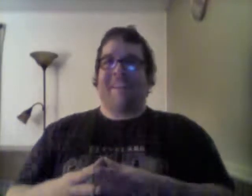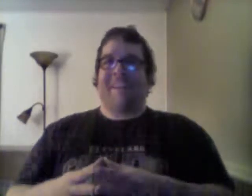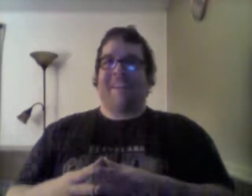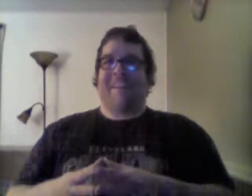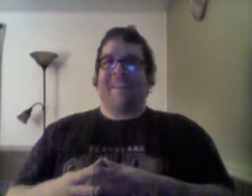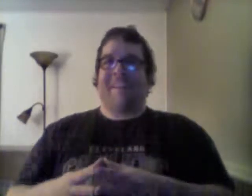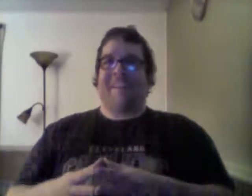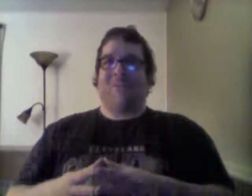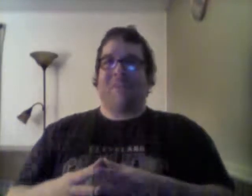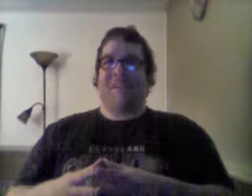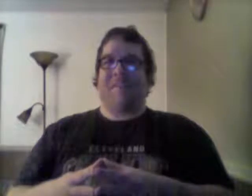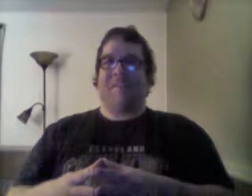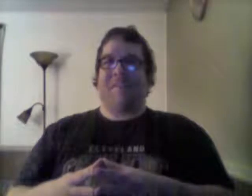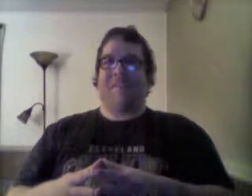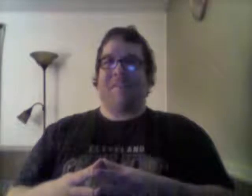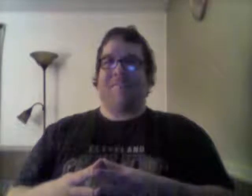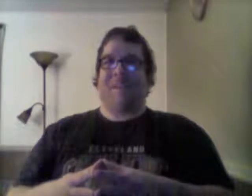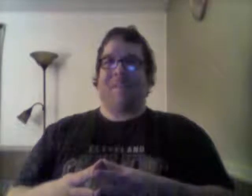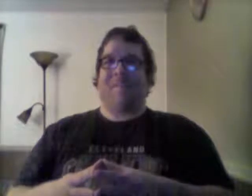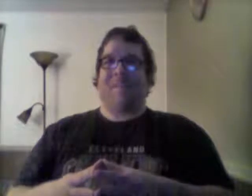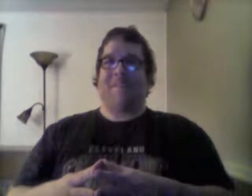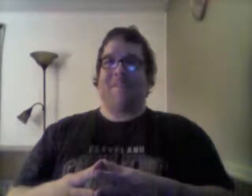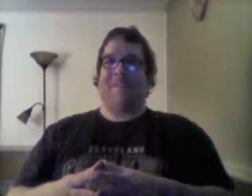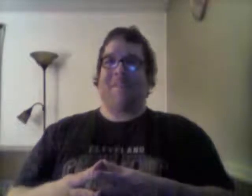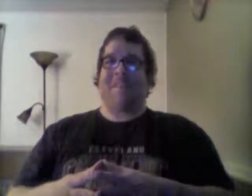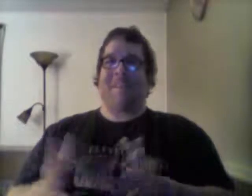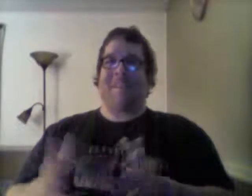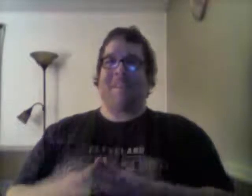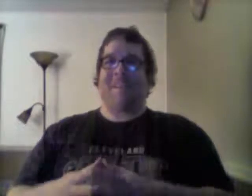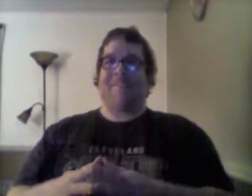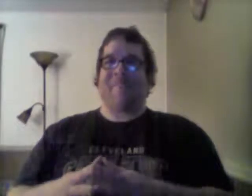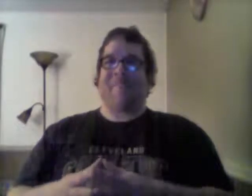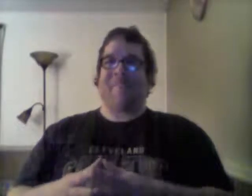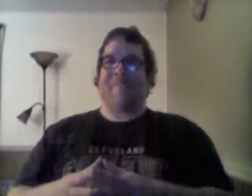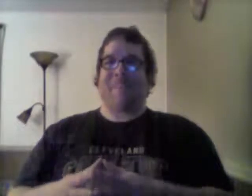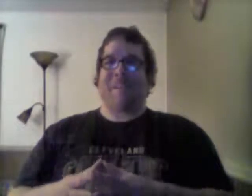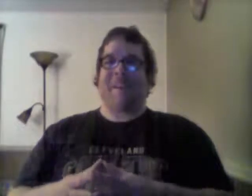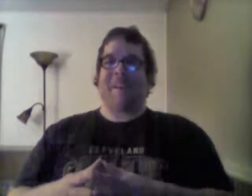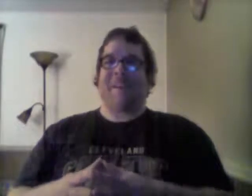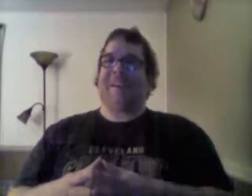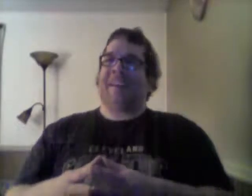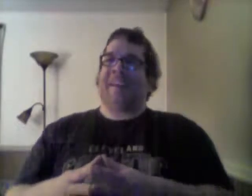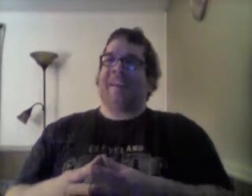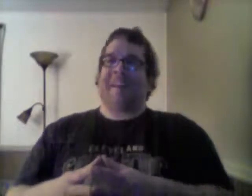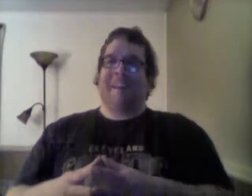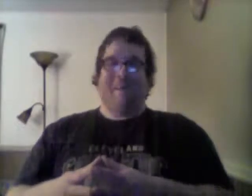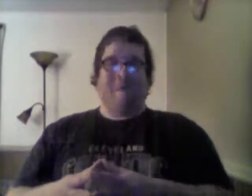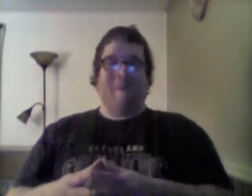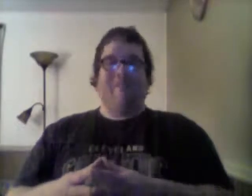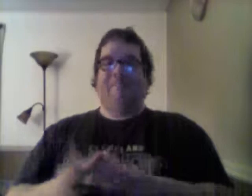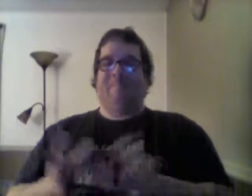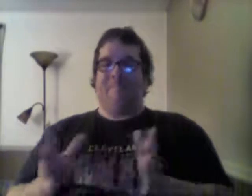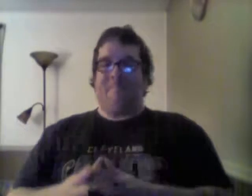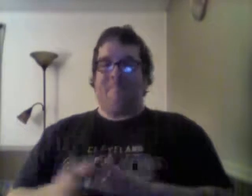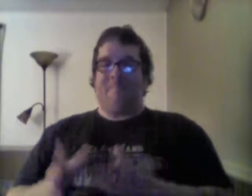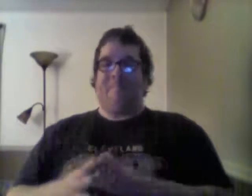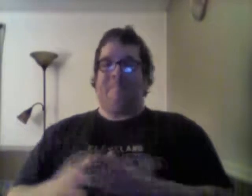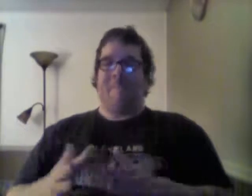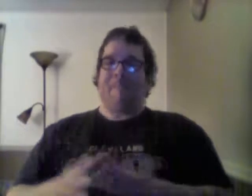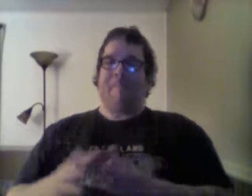the trailer had me smiling watching it. I was like, alright, this might be up my fucking alley. And you know what? This might